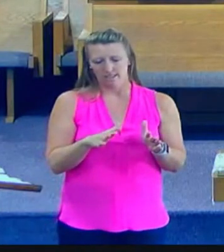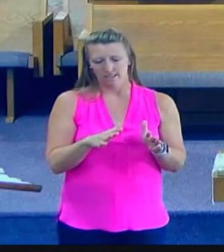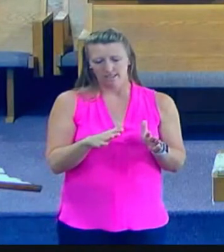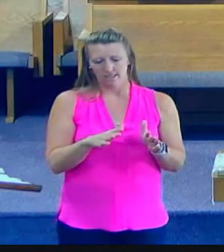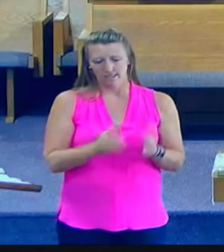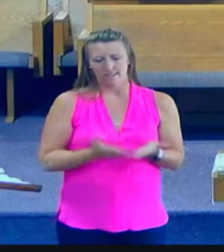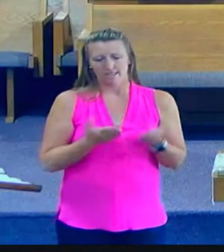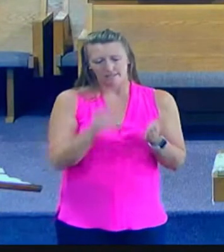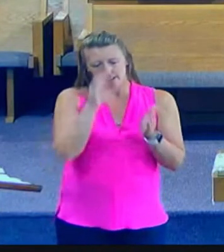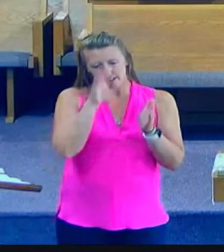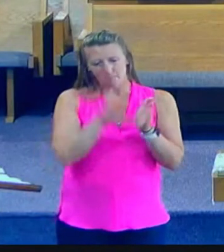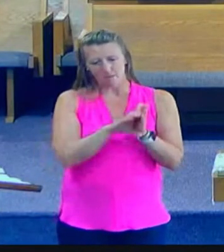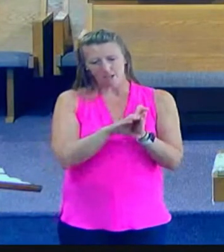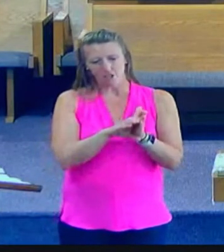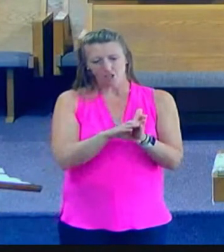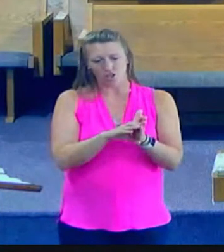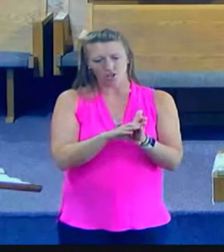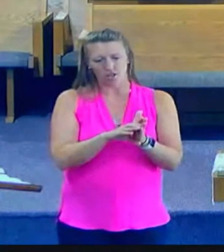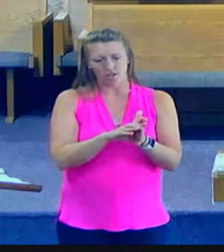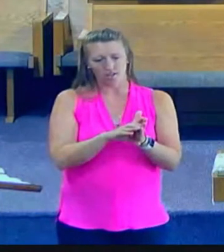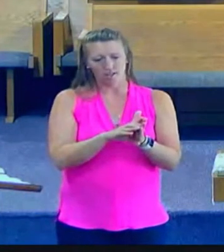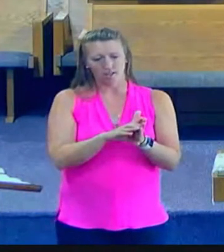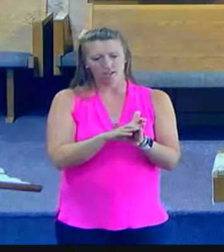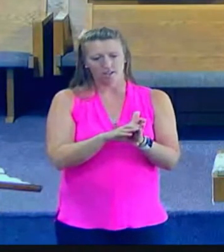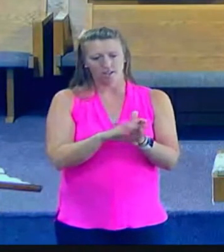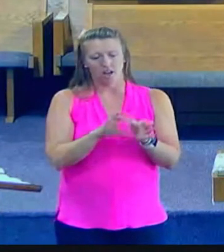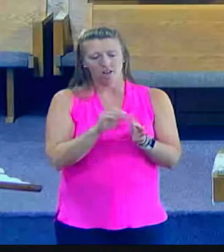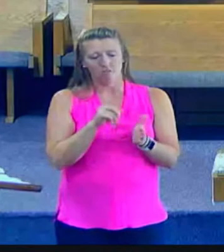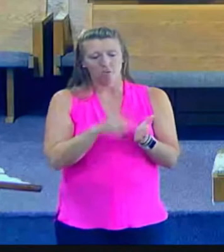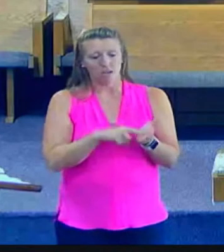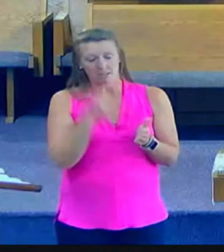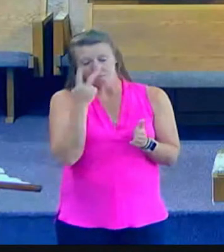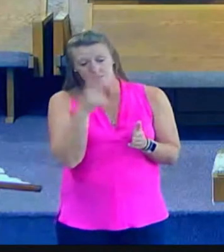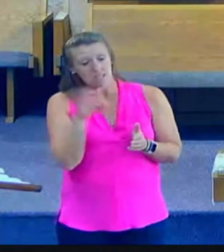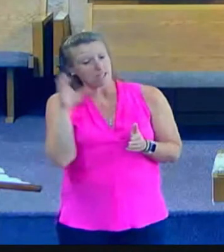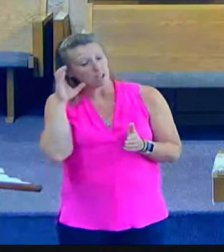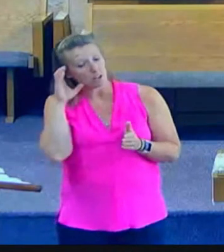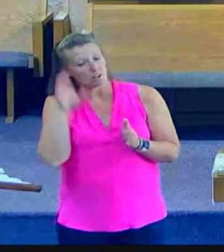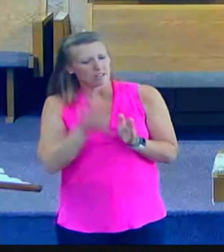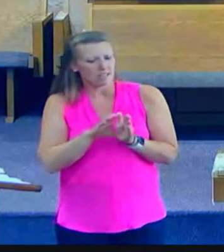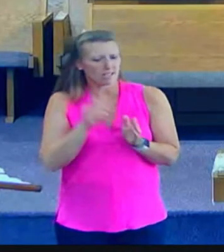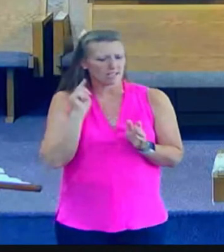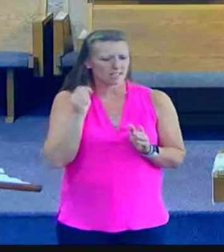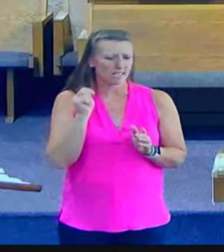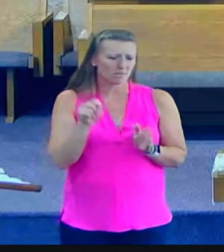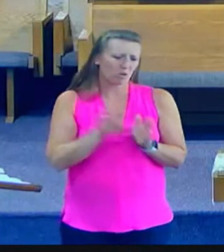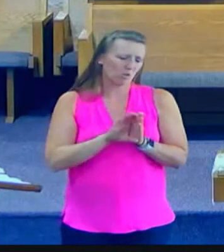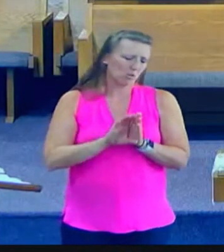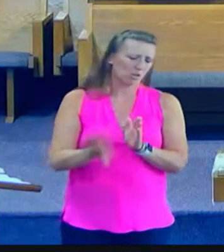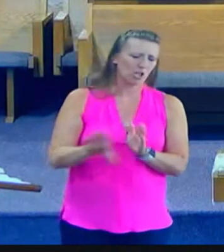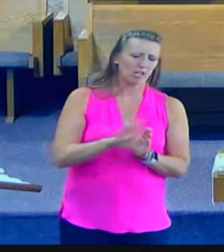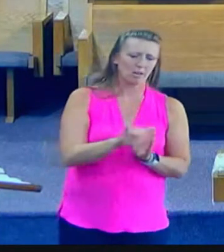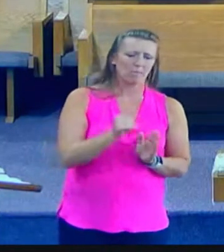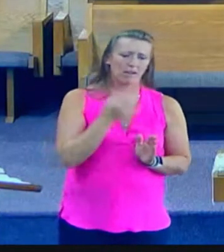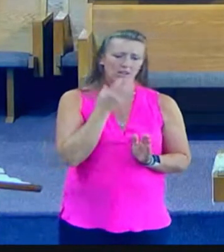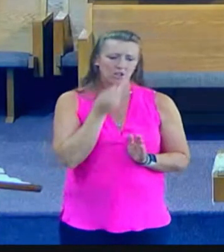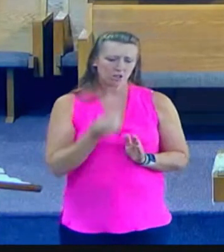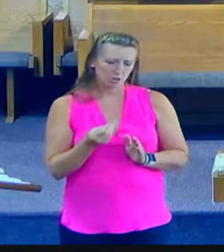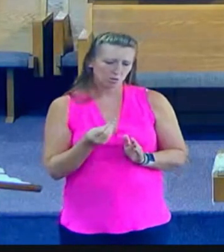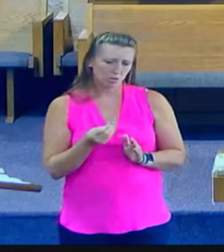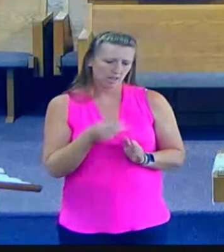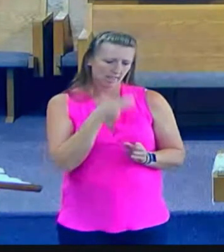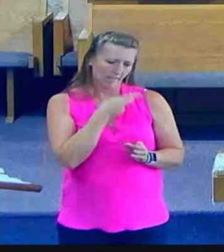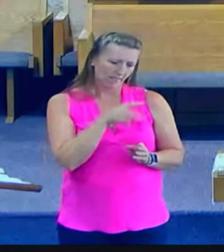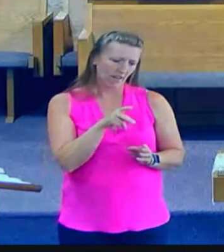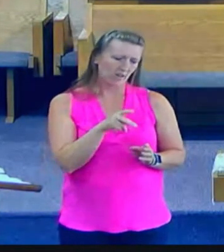testified of what he had seen and heard. But we see his testimony was rejected by the Jews, by the Pharisees. Right?